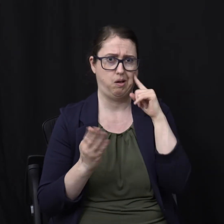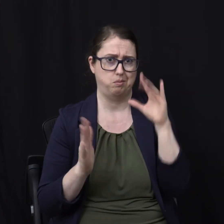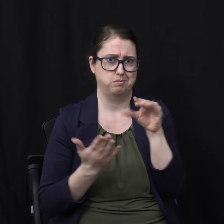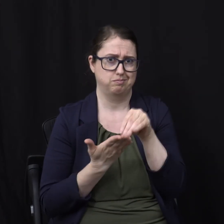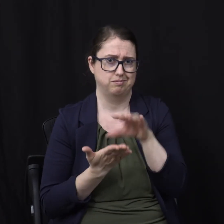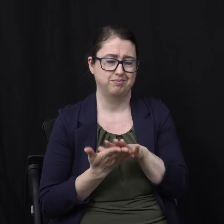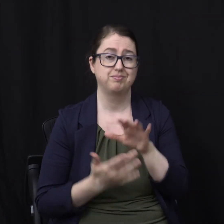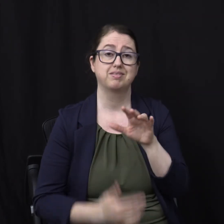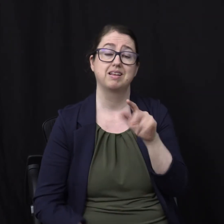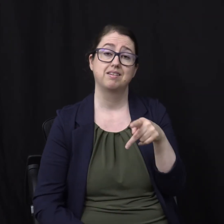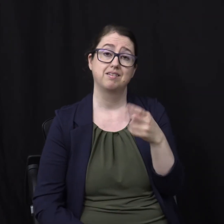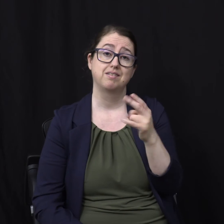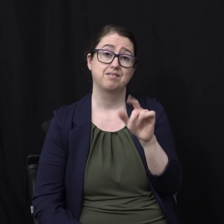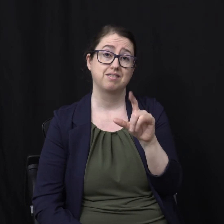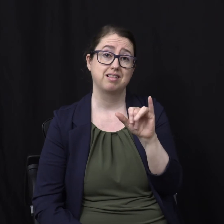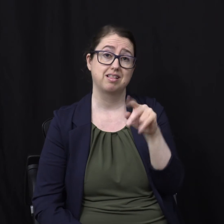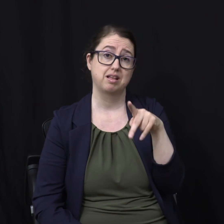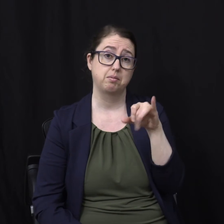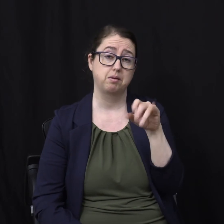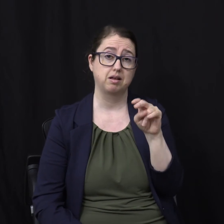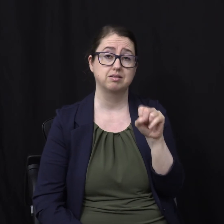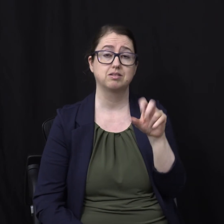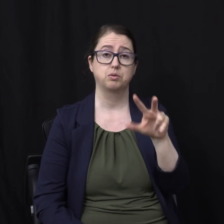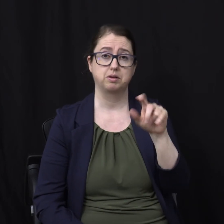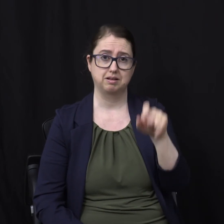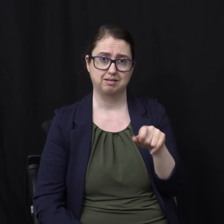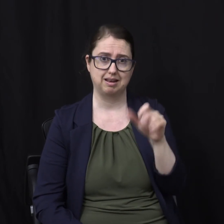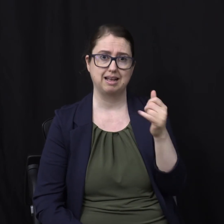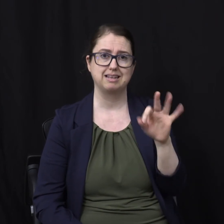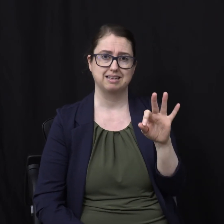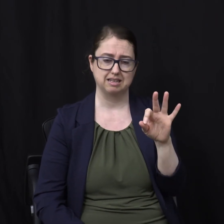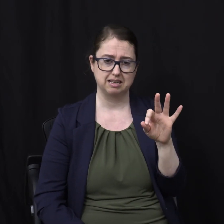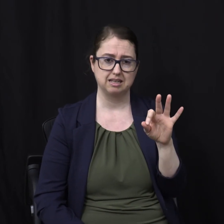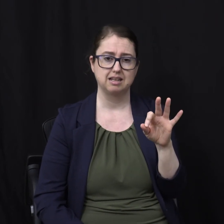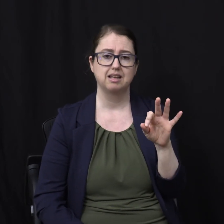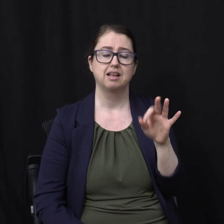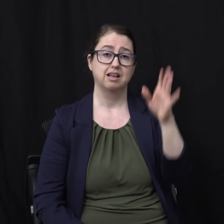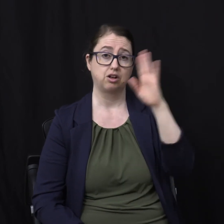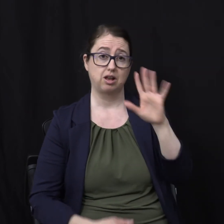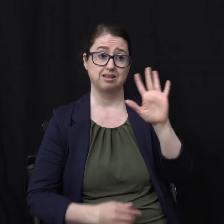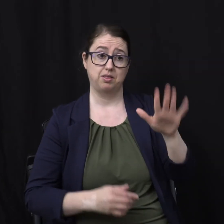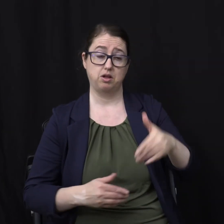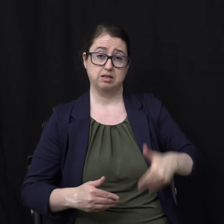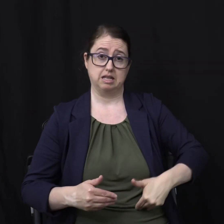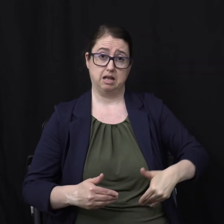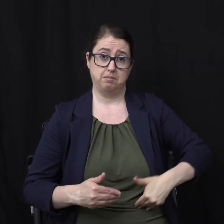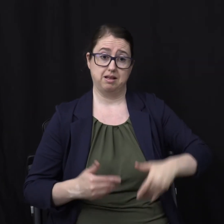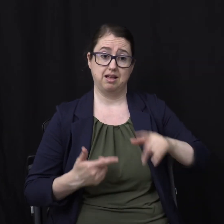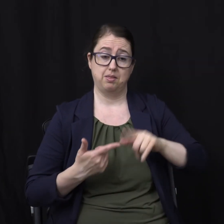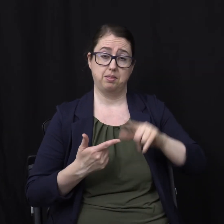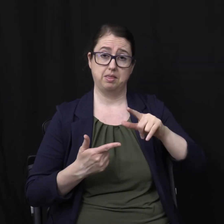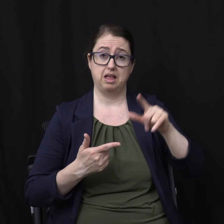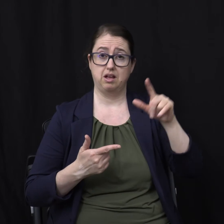Philippians 3.19 Their God is their stomach Their destiny is What's the next word? Destruction